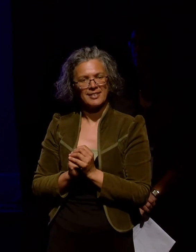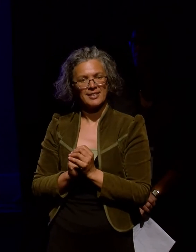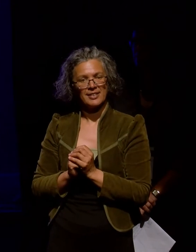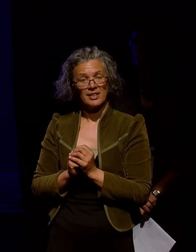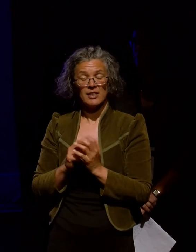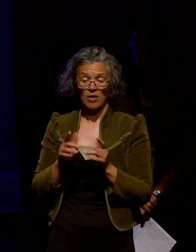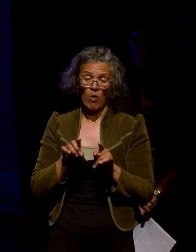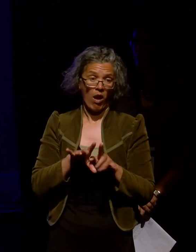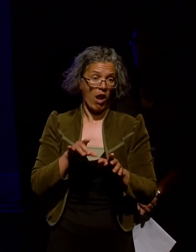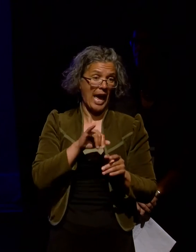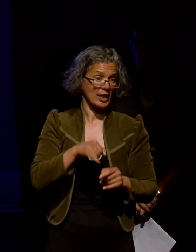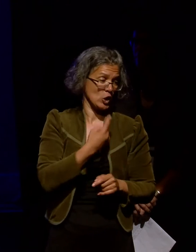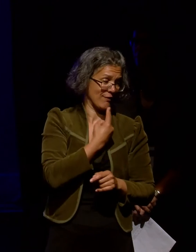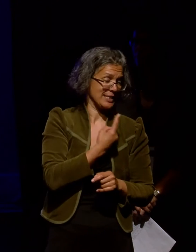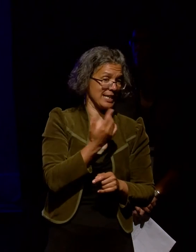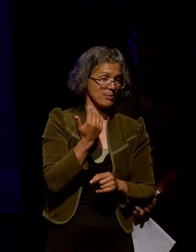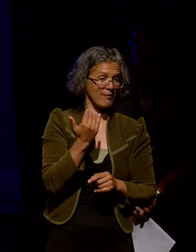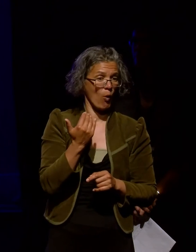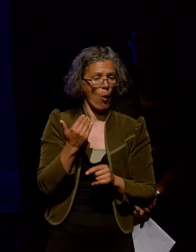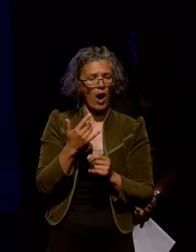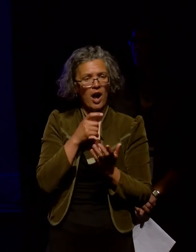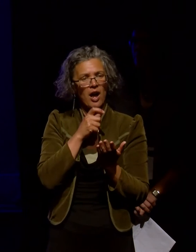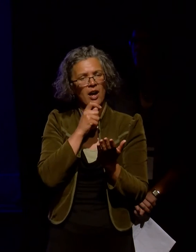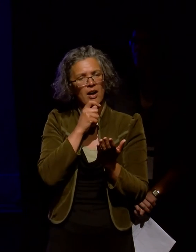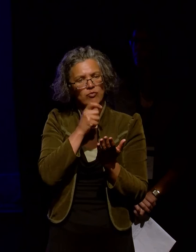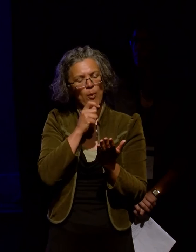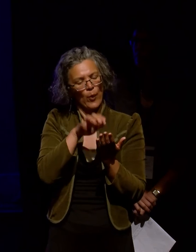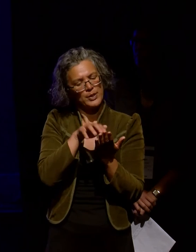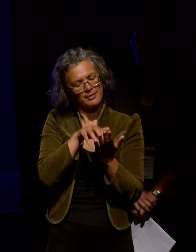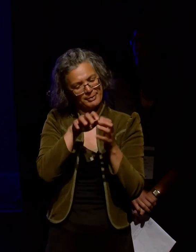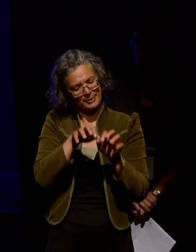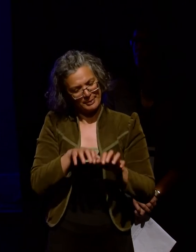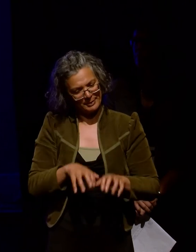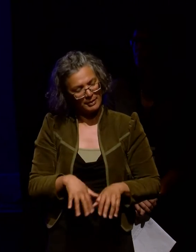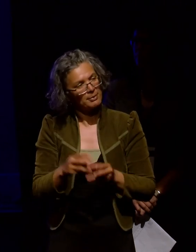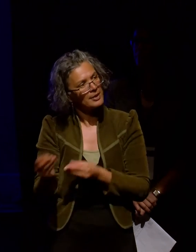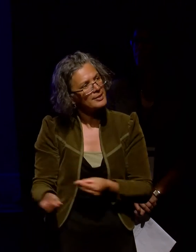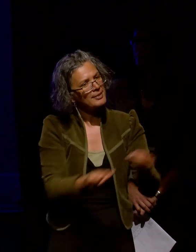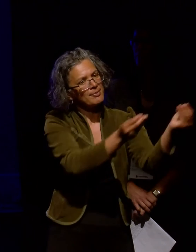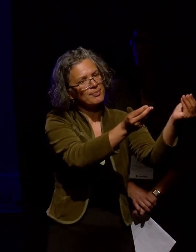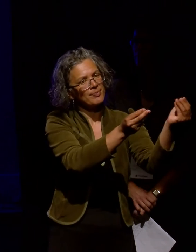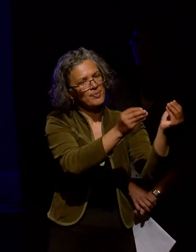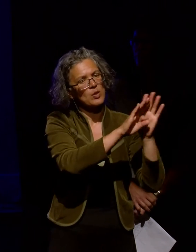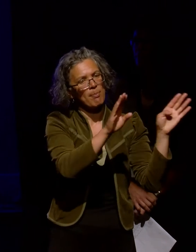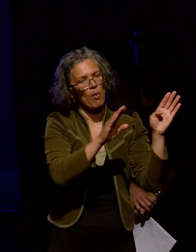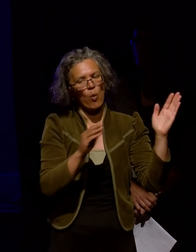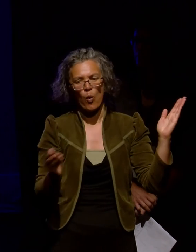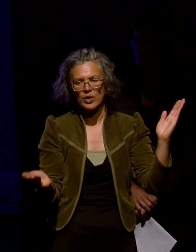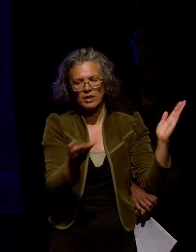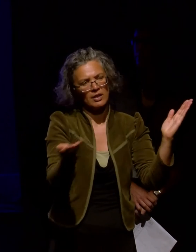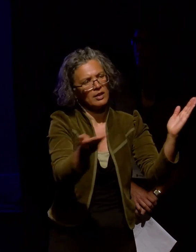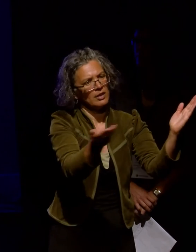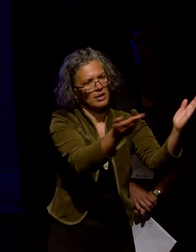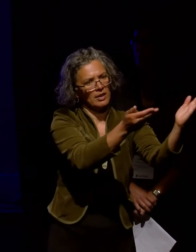forum as Jennifer has already said is written and topics and issues from forums are fed back to the NDF board and they provide